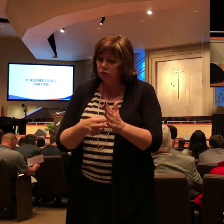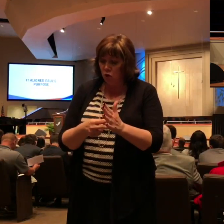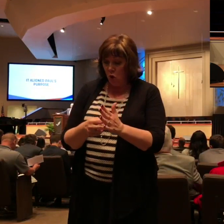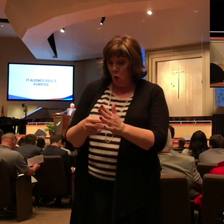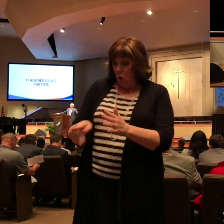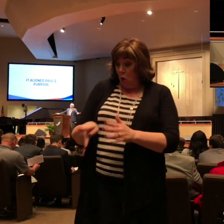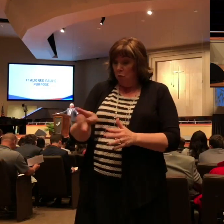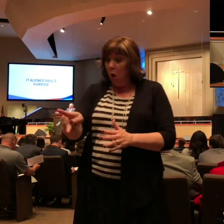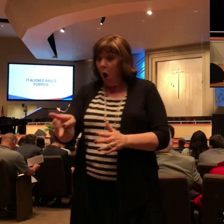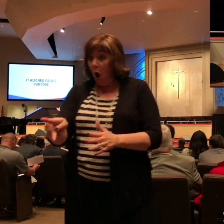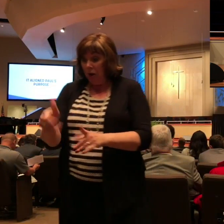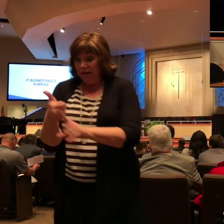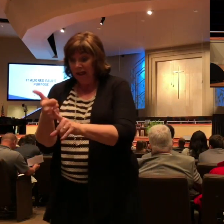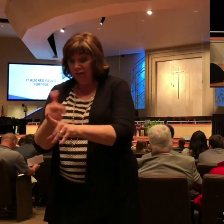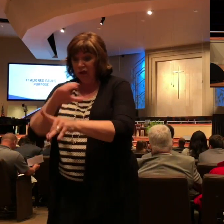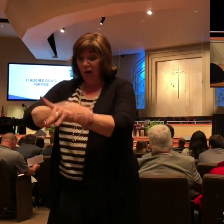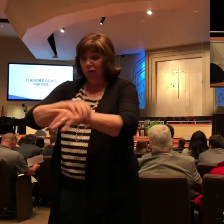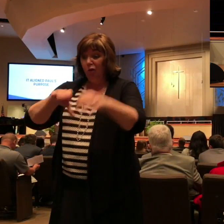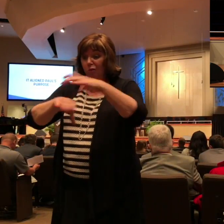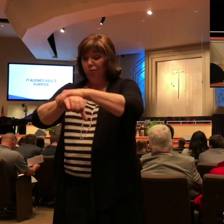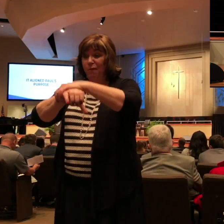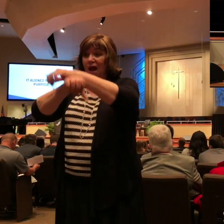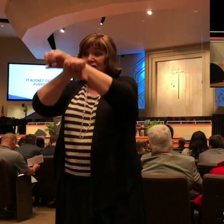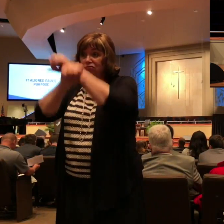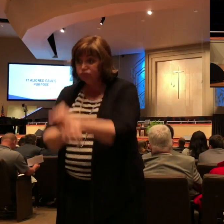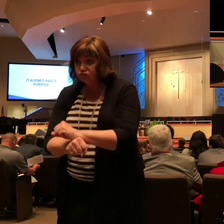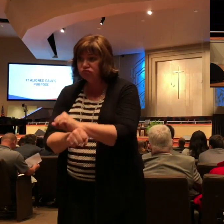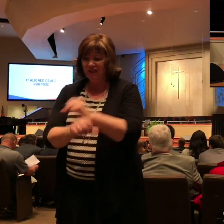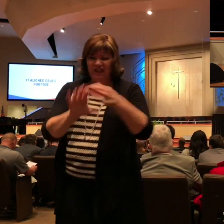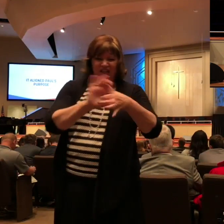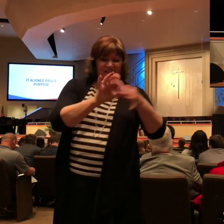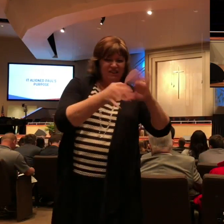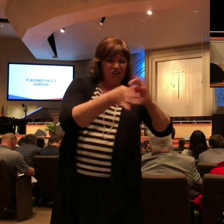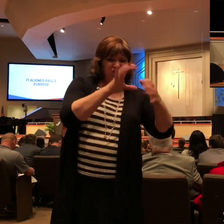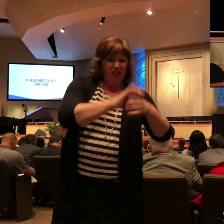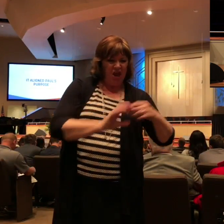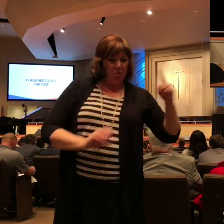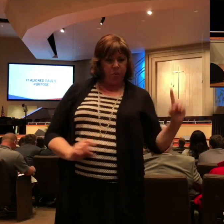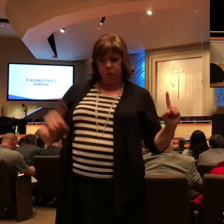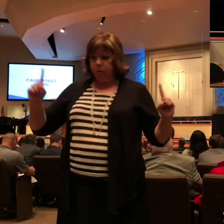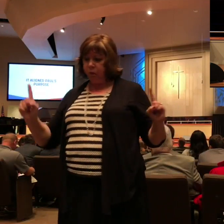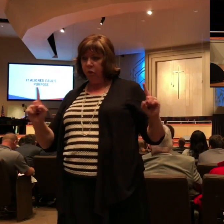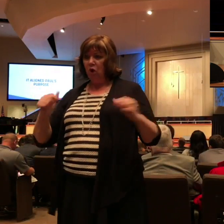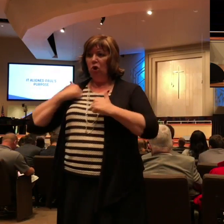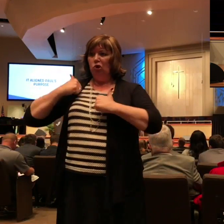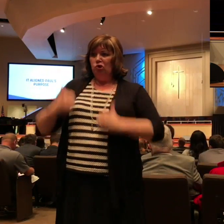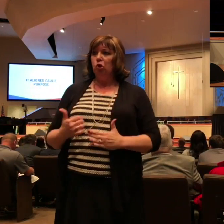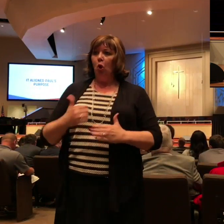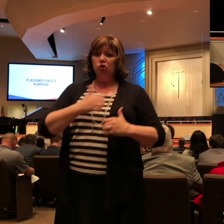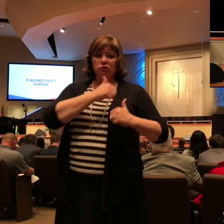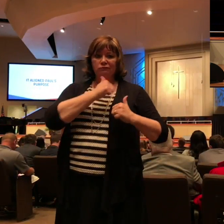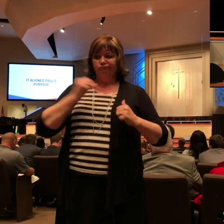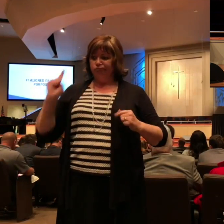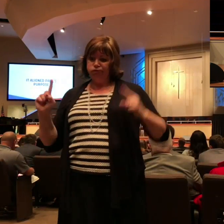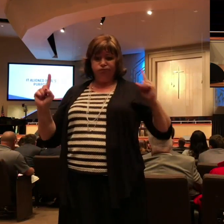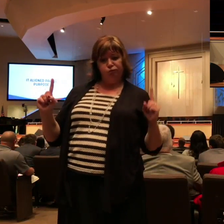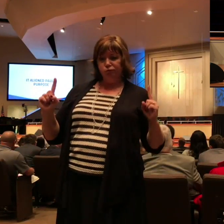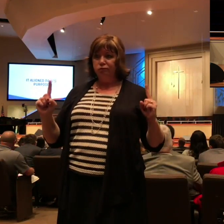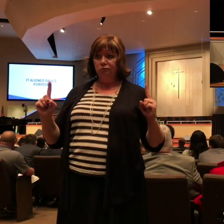Roman guards but the prayer of the believers, the indwelling of the Spirit it's aligning it's focusing his mind on the